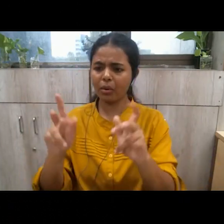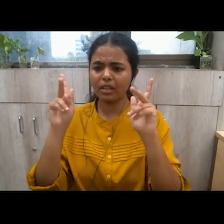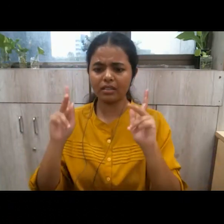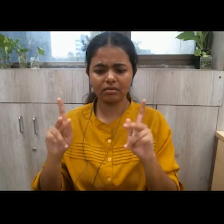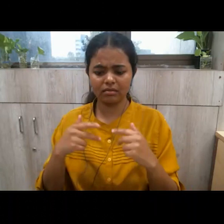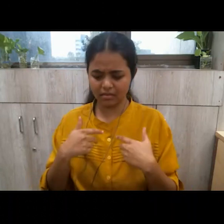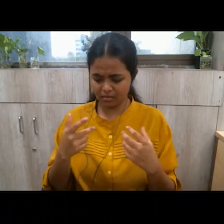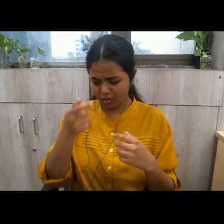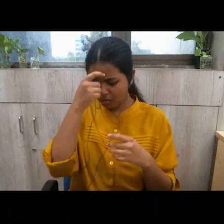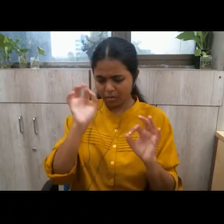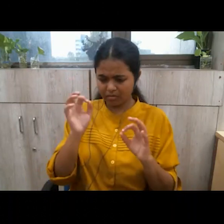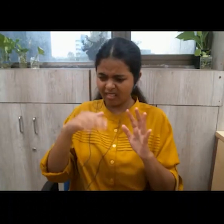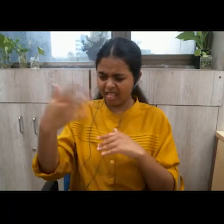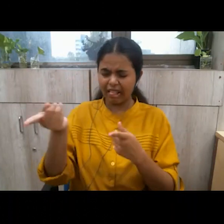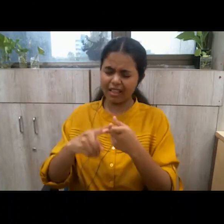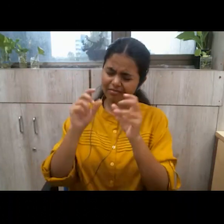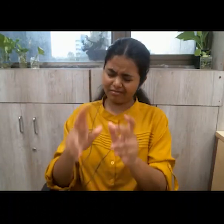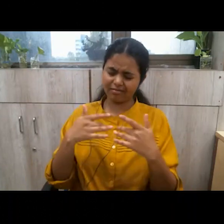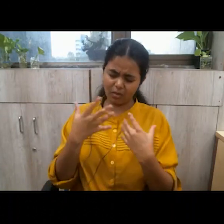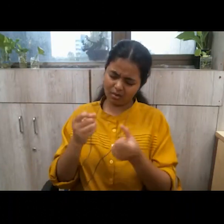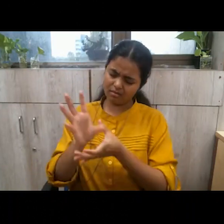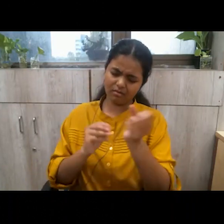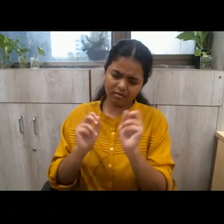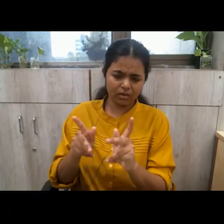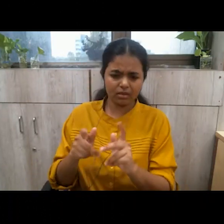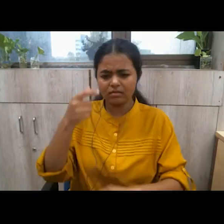if he is okay with it he can make that choice i have no problems with it